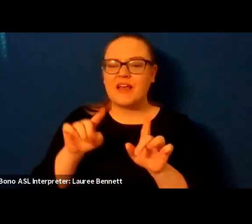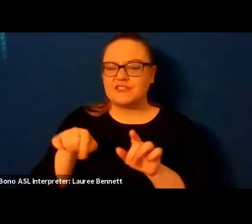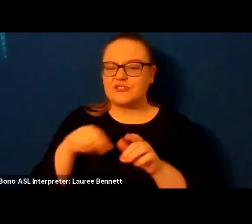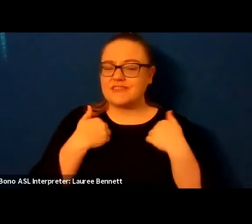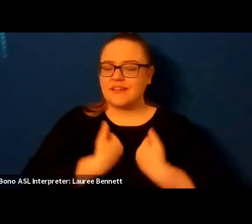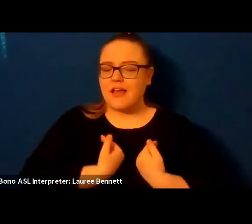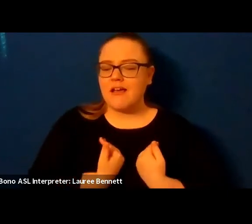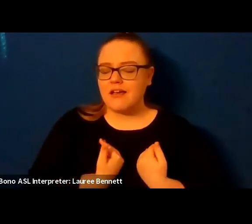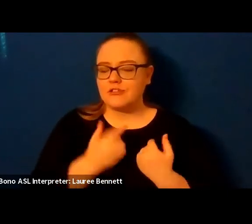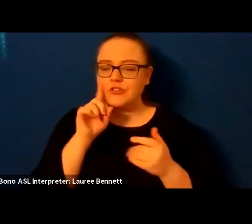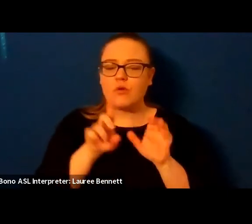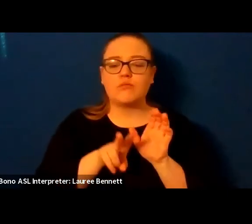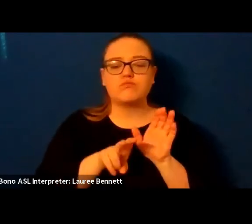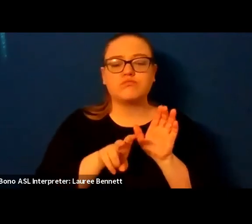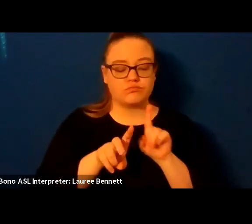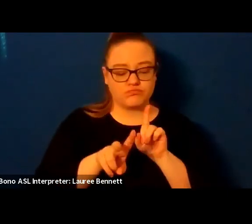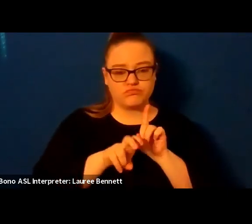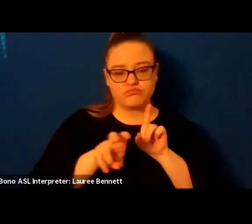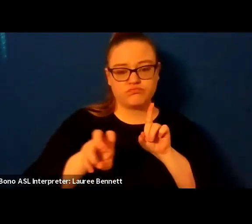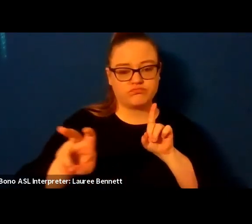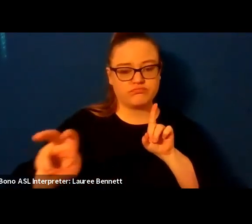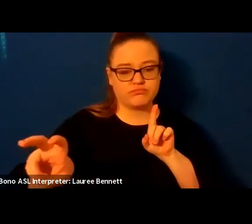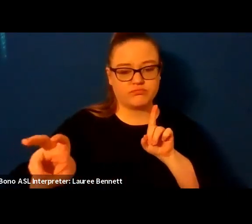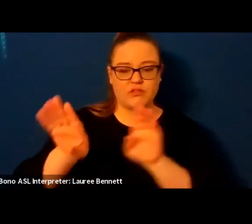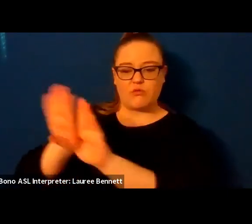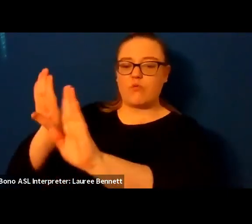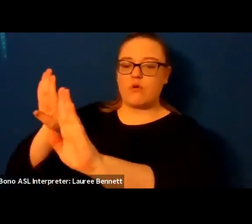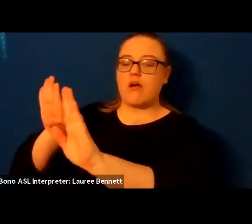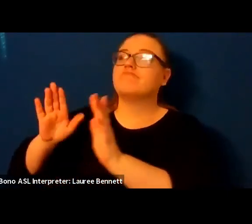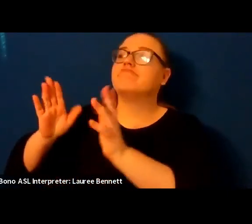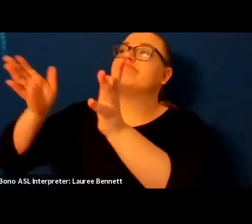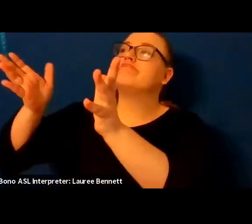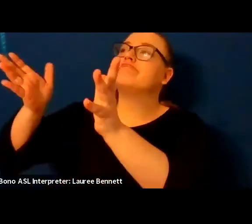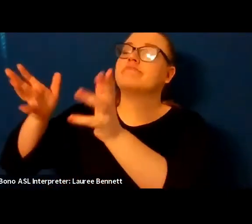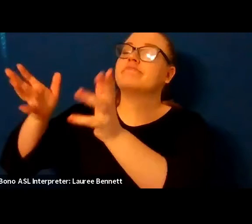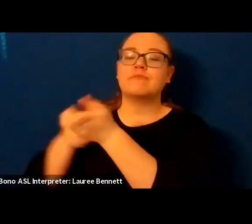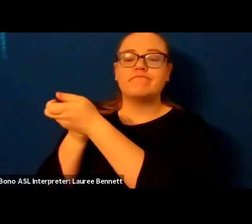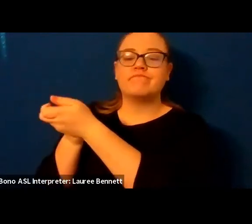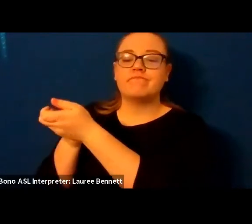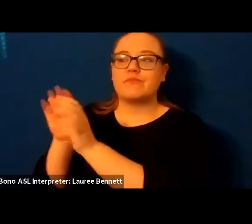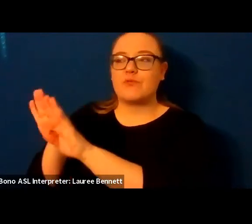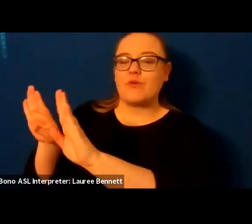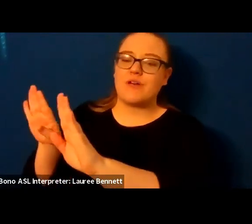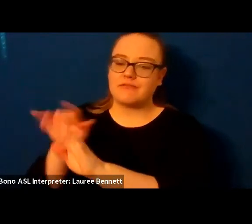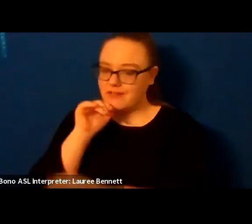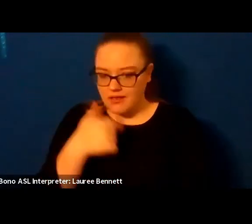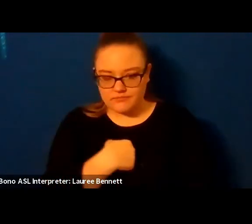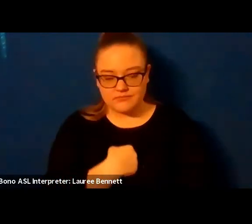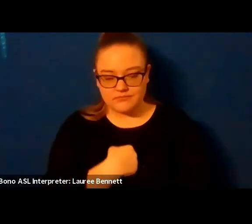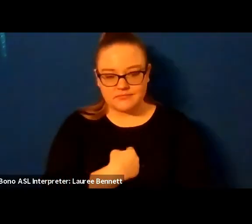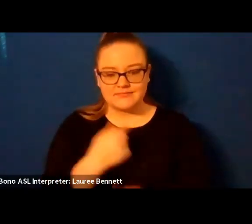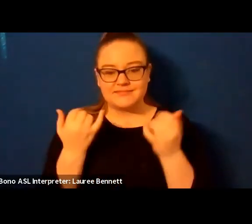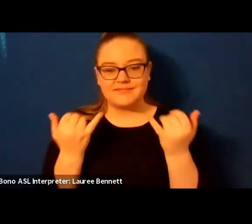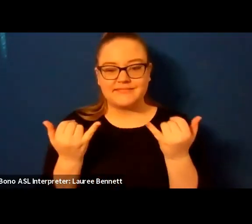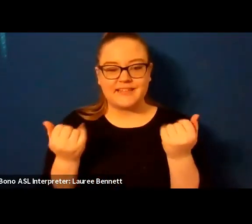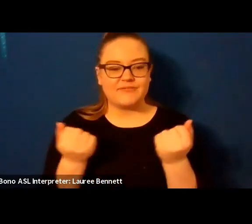arms to the walls now you are in a room where the story ends the same every time everyone empty